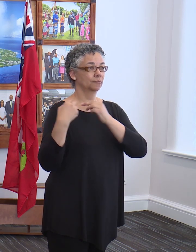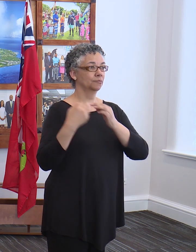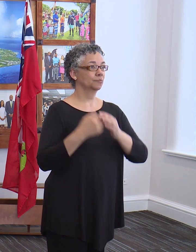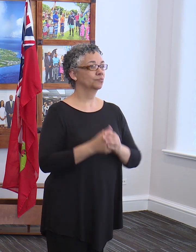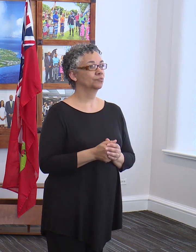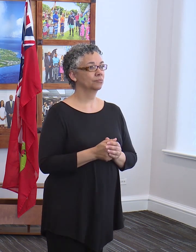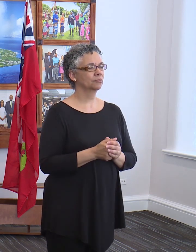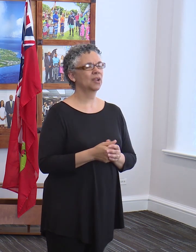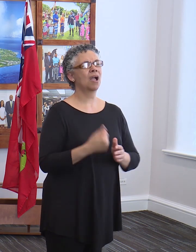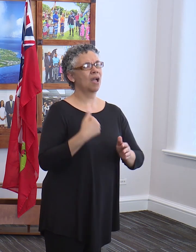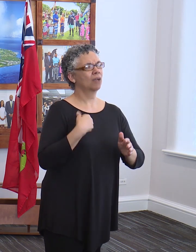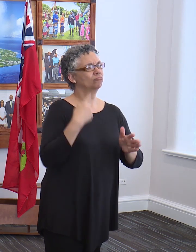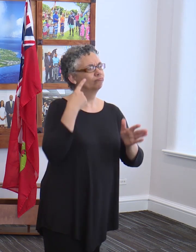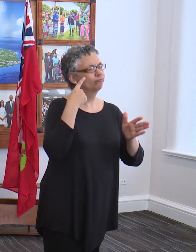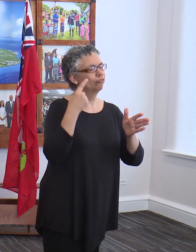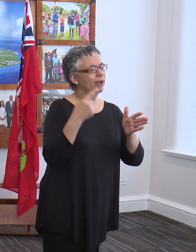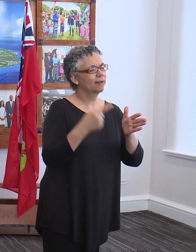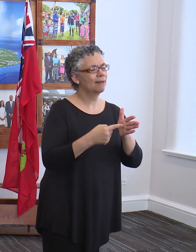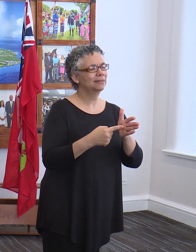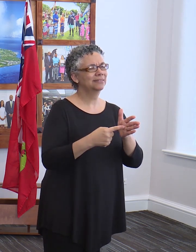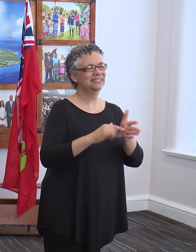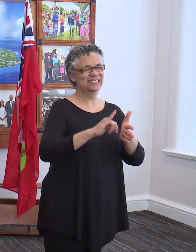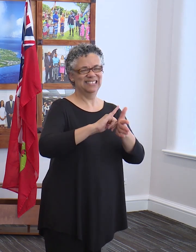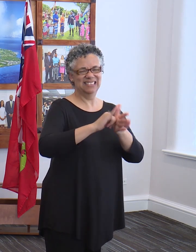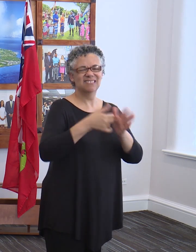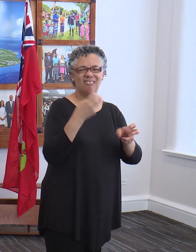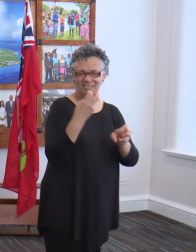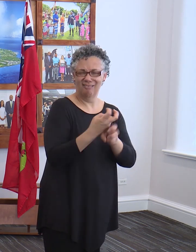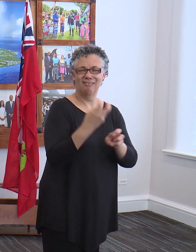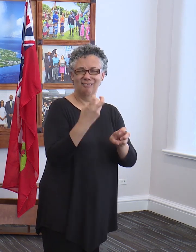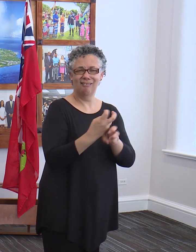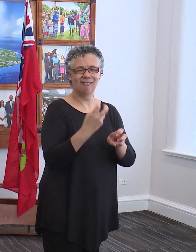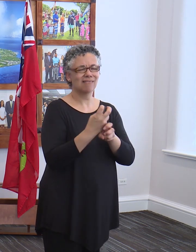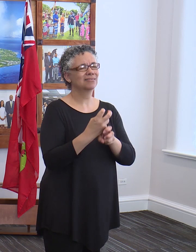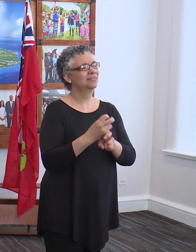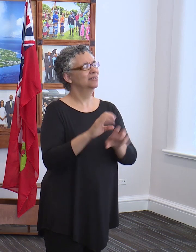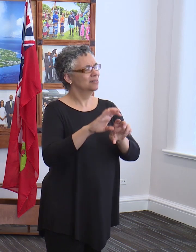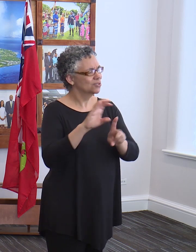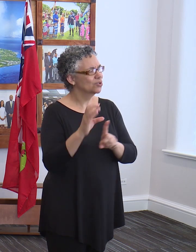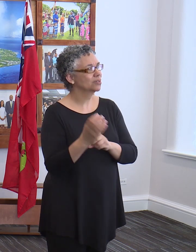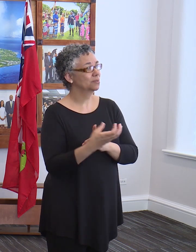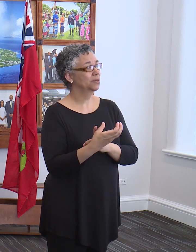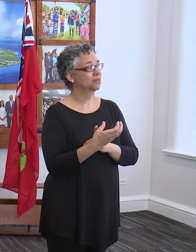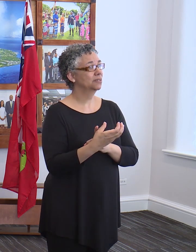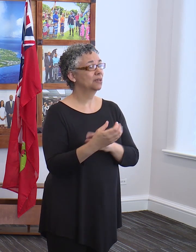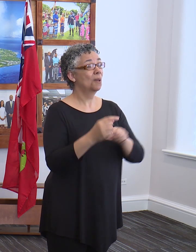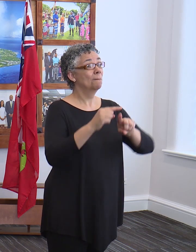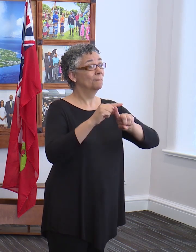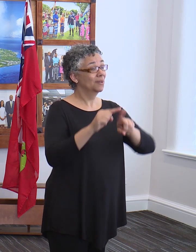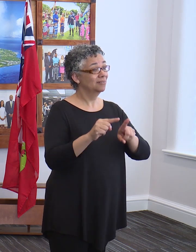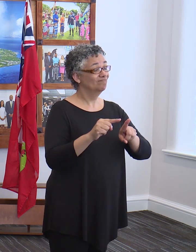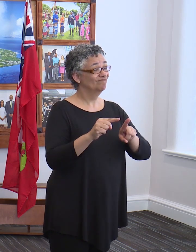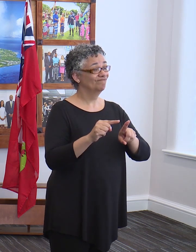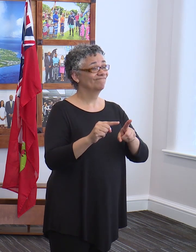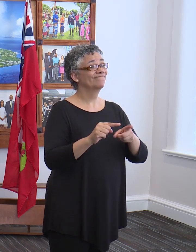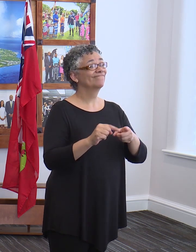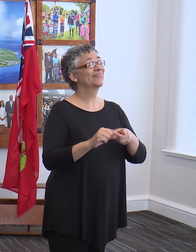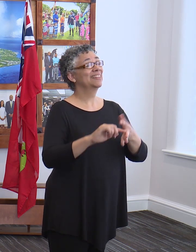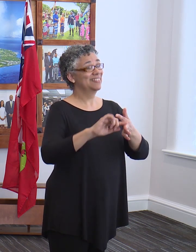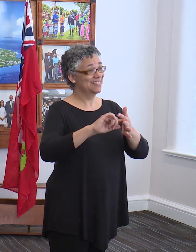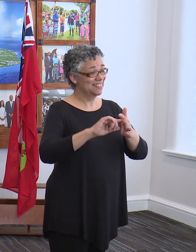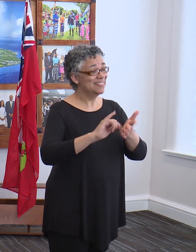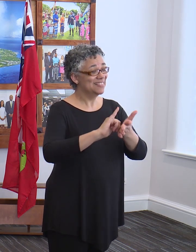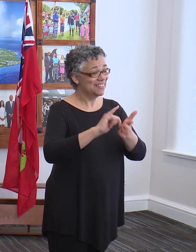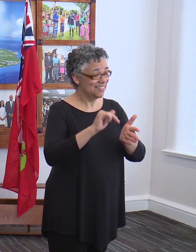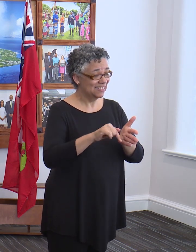I recognize that clearly these are extremely difficult and uncomfortable circumstances, but these steps are being taken to